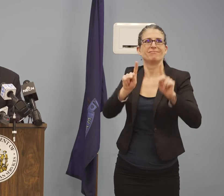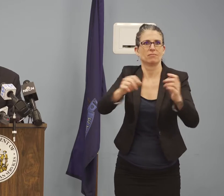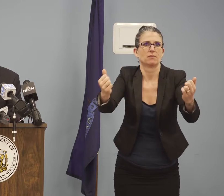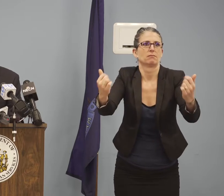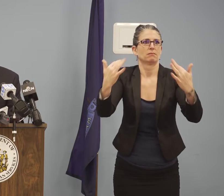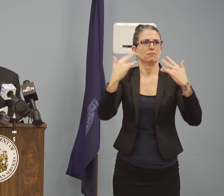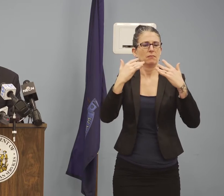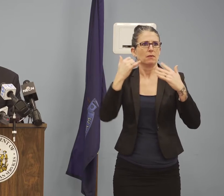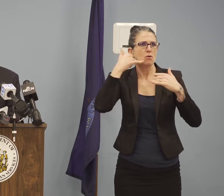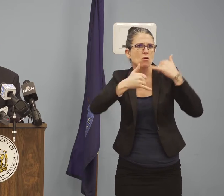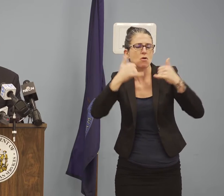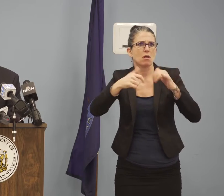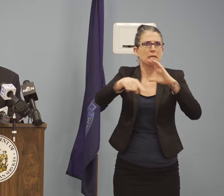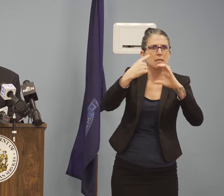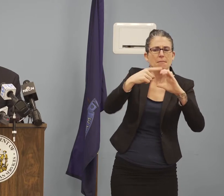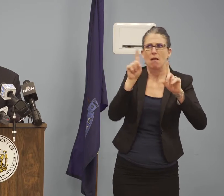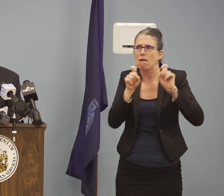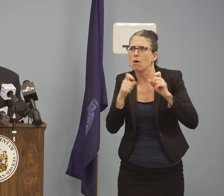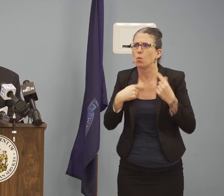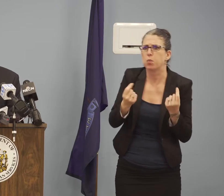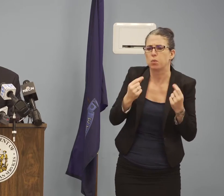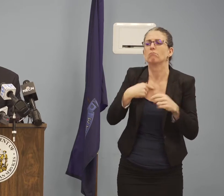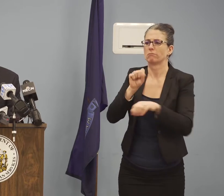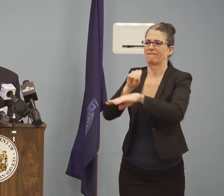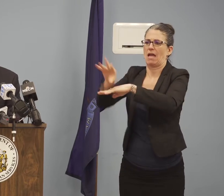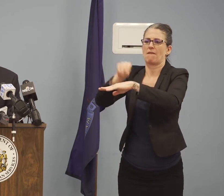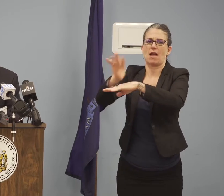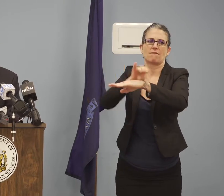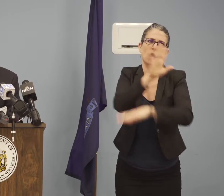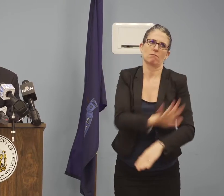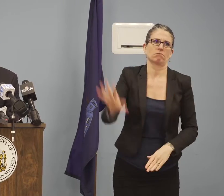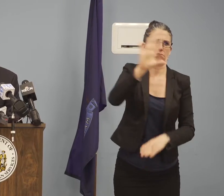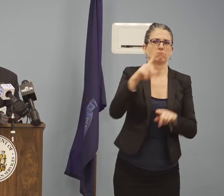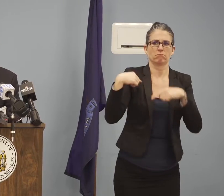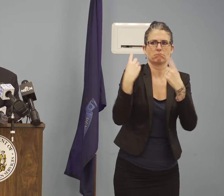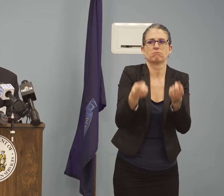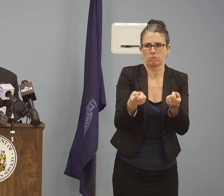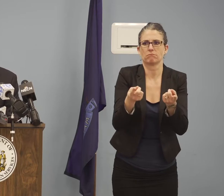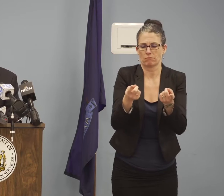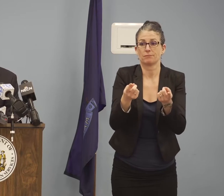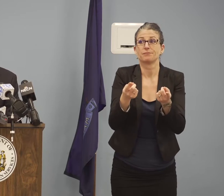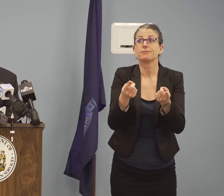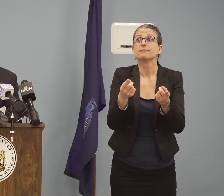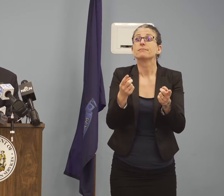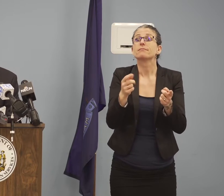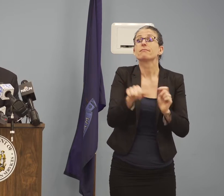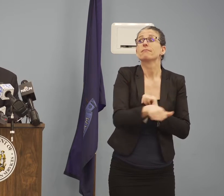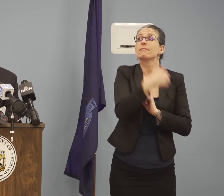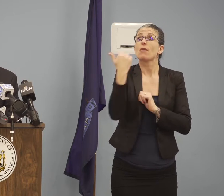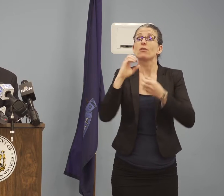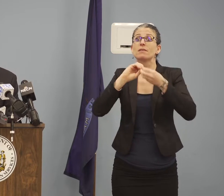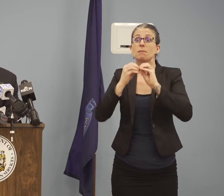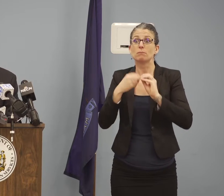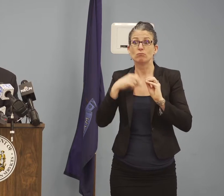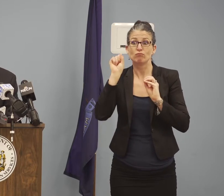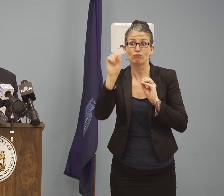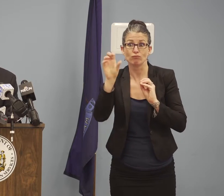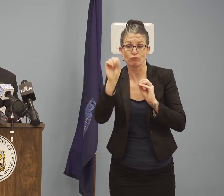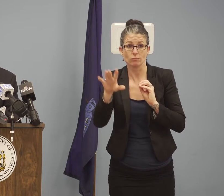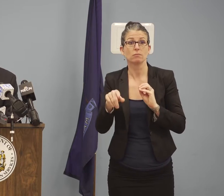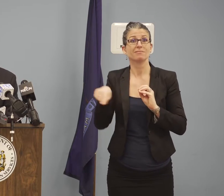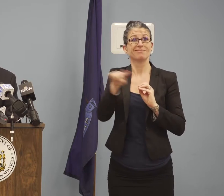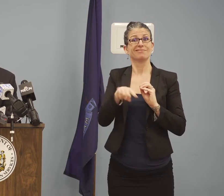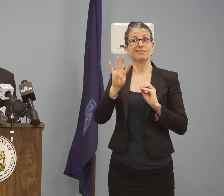I'm also able to report that one of our cases has now recovered for a discussion that we had